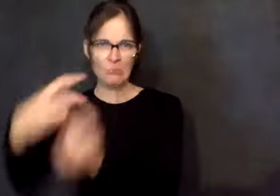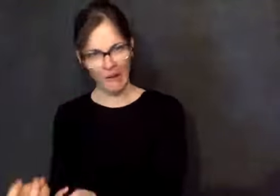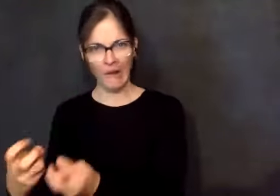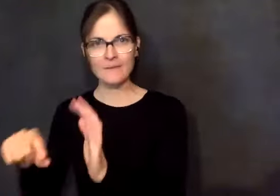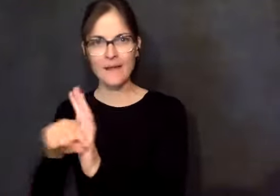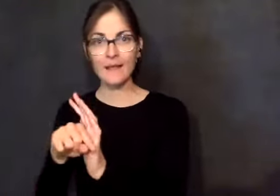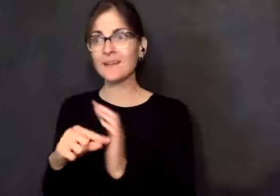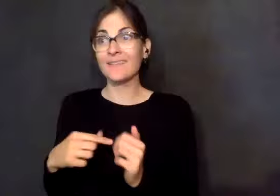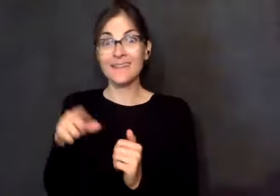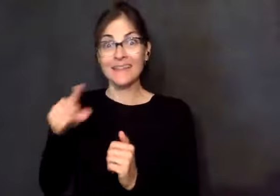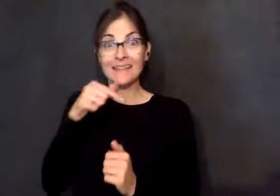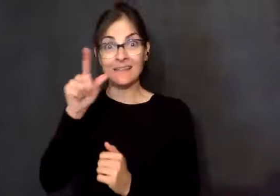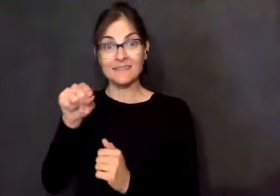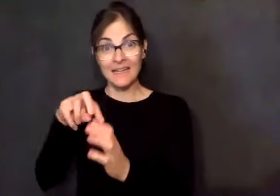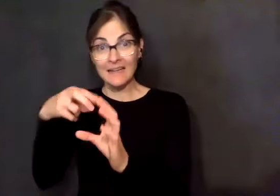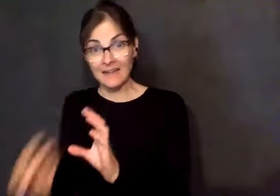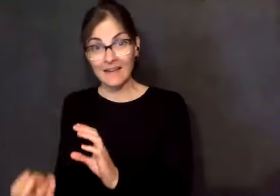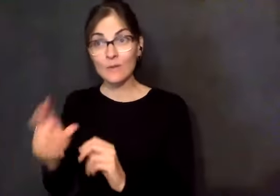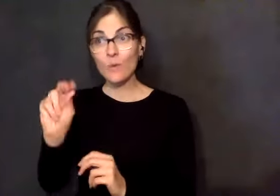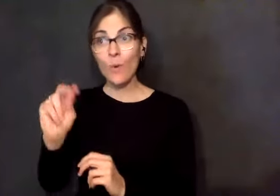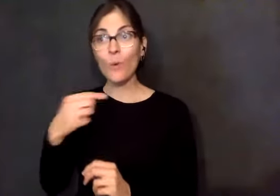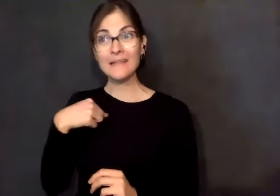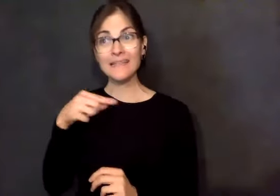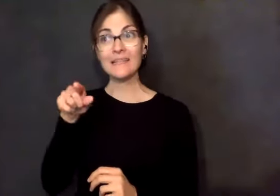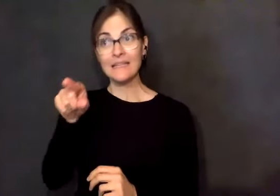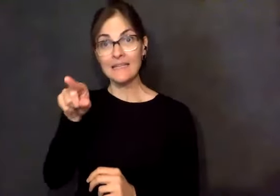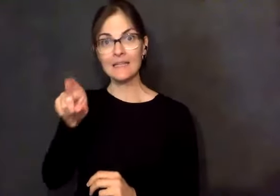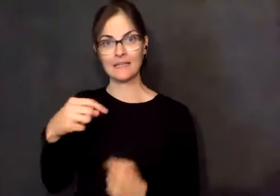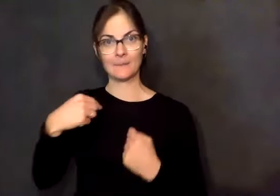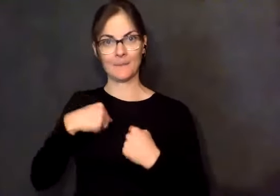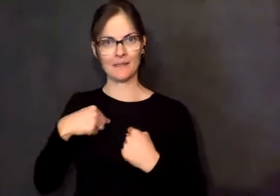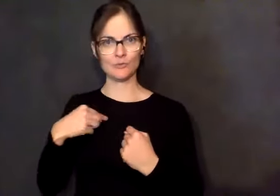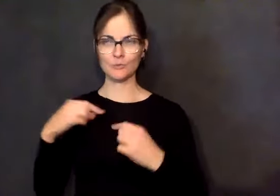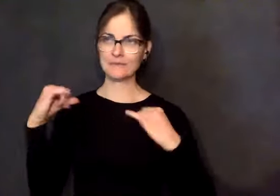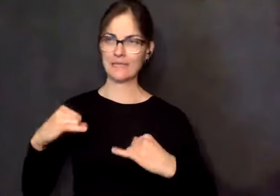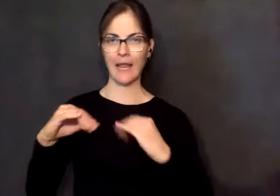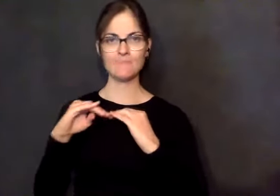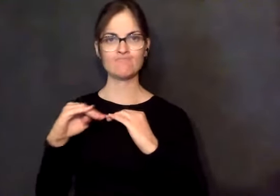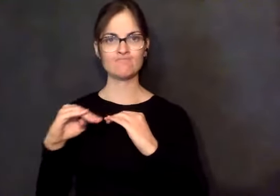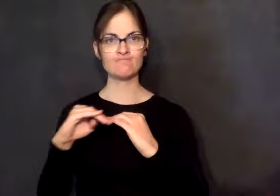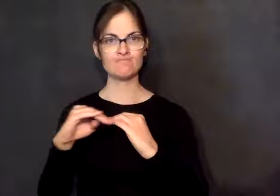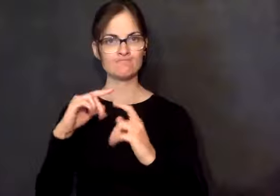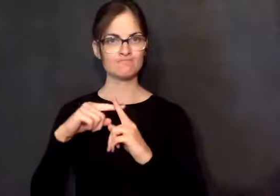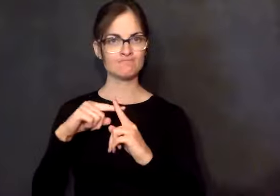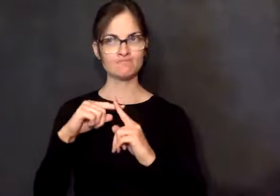a while, but it was hard. And I remember sometimes I'd talk to him and then I'd have to call my own sponsor in dealing with that.